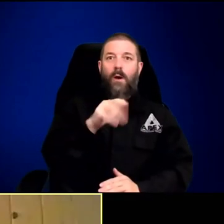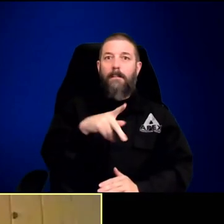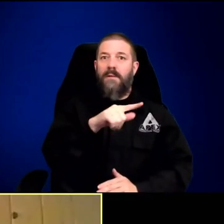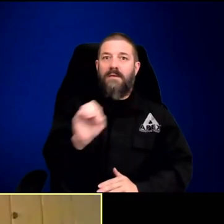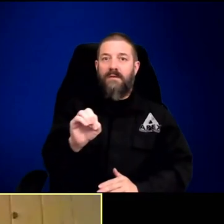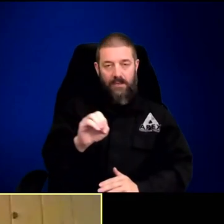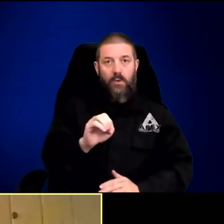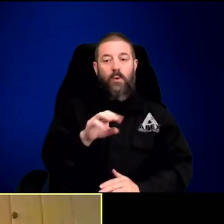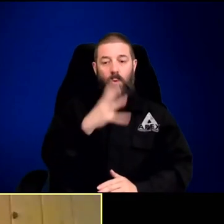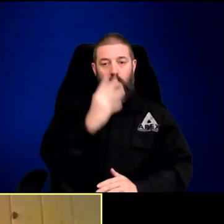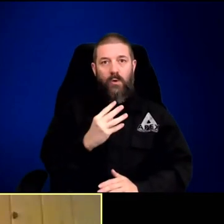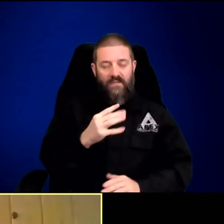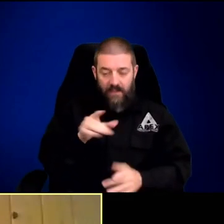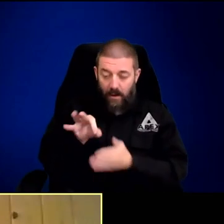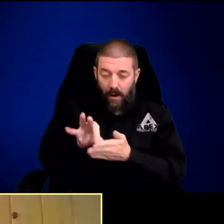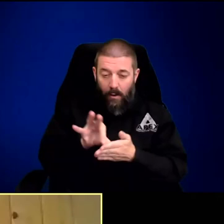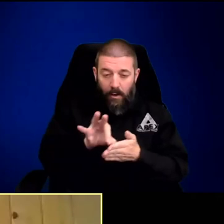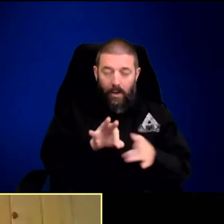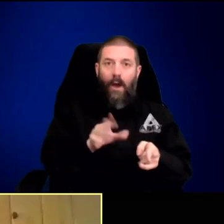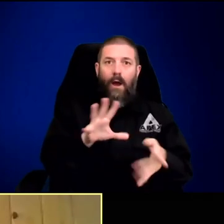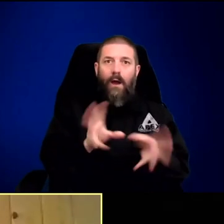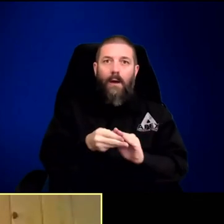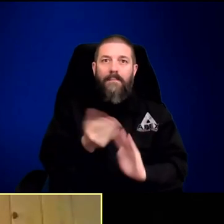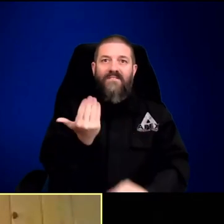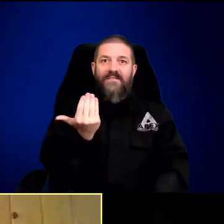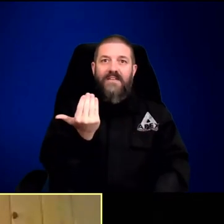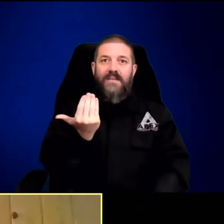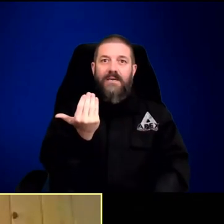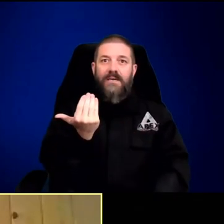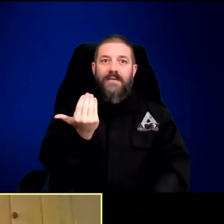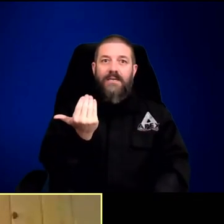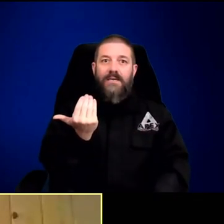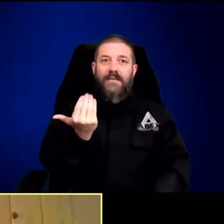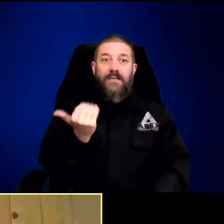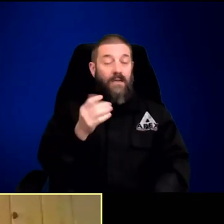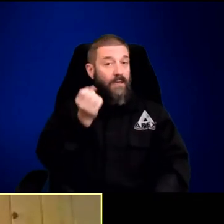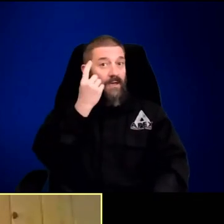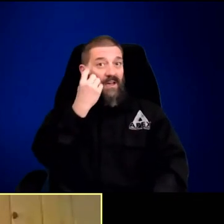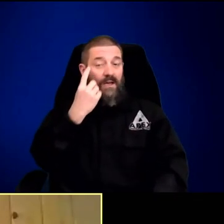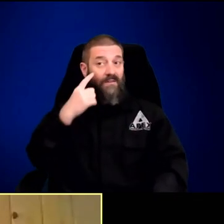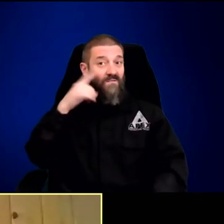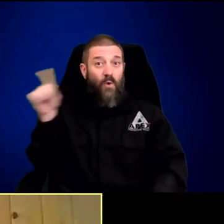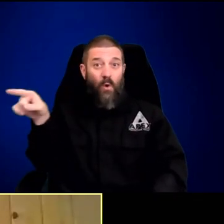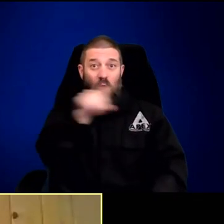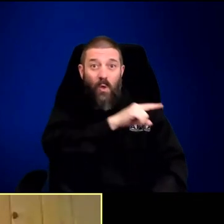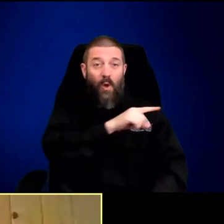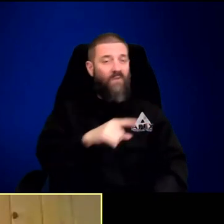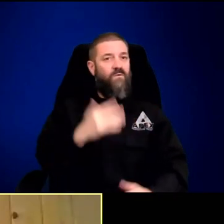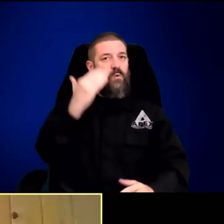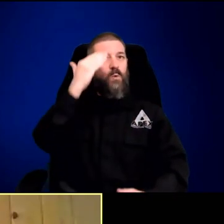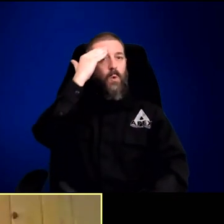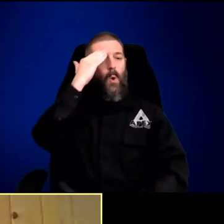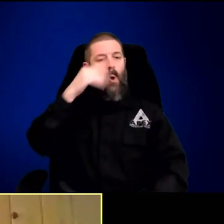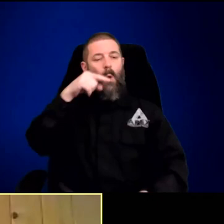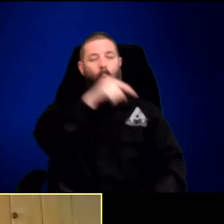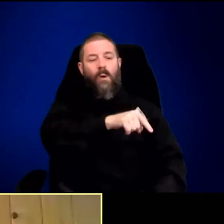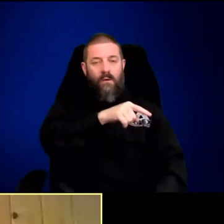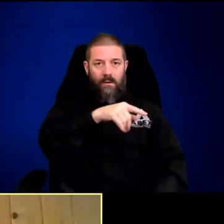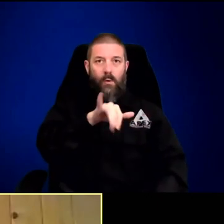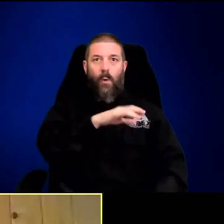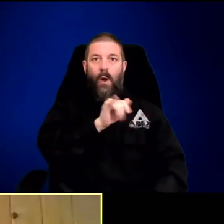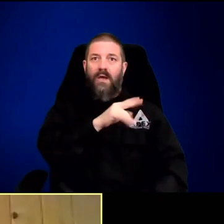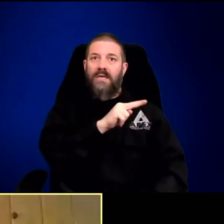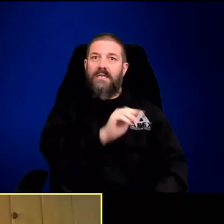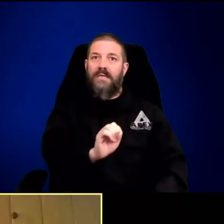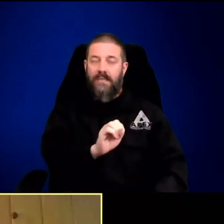near Tower Adjunction, we found the Wapiti wolves and got a count of 15 of them. And for folks that are